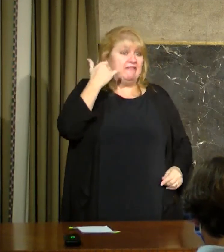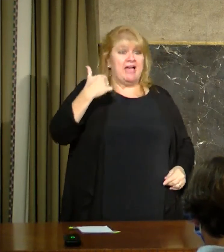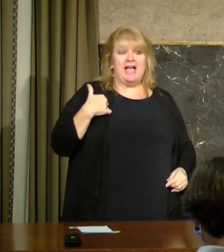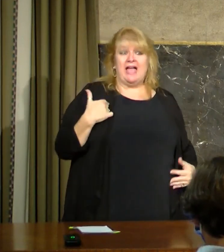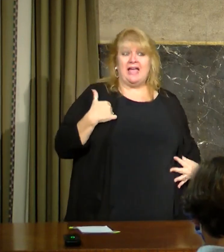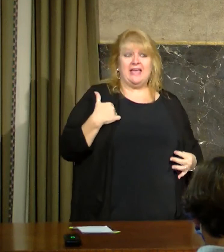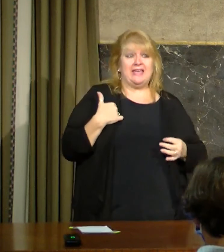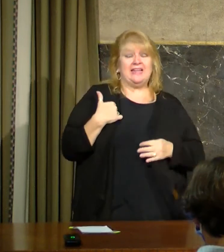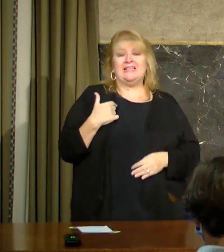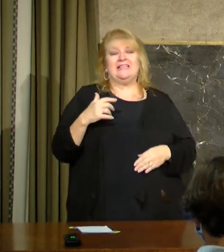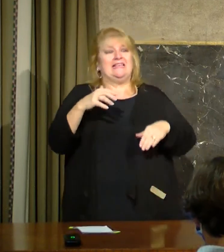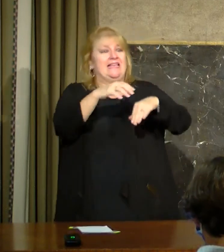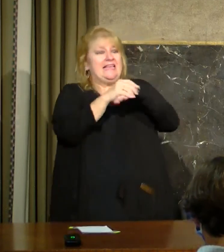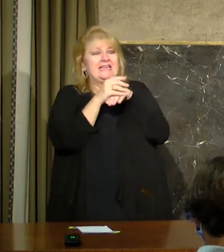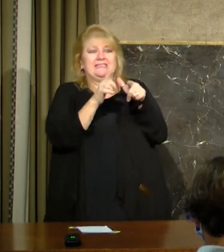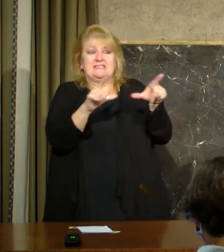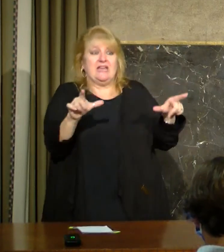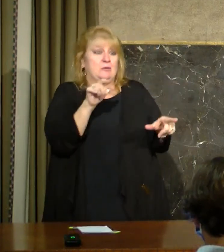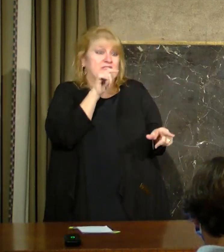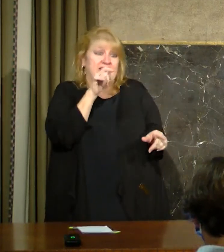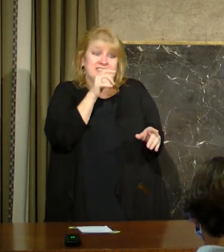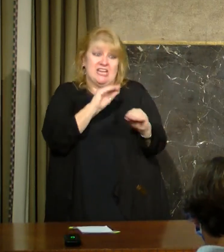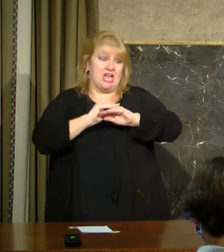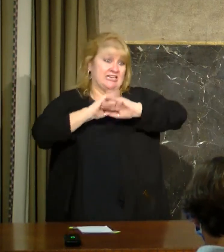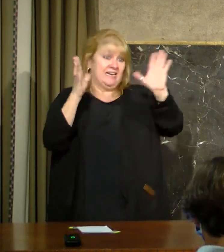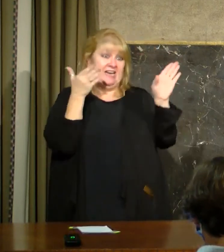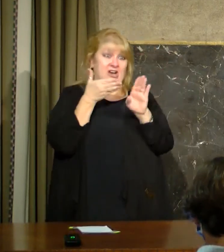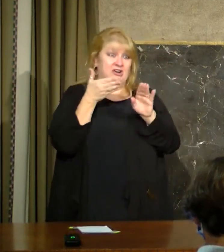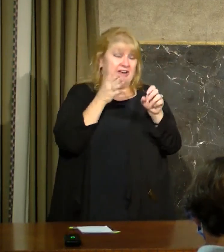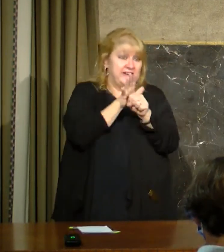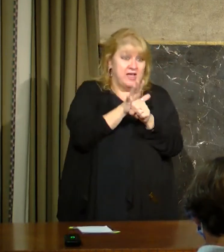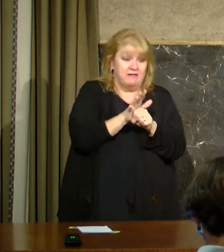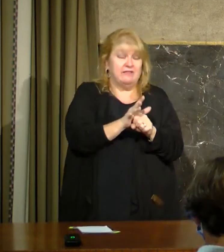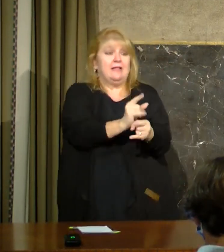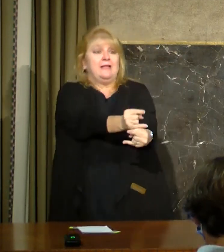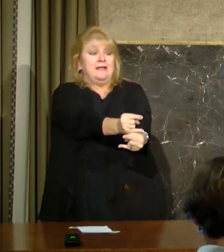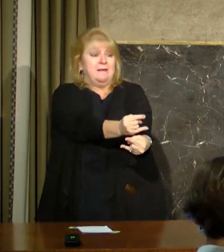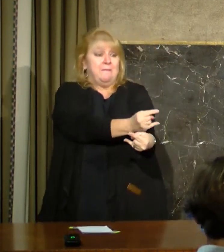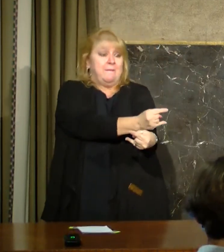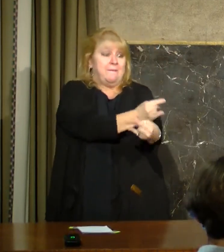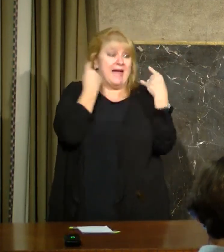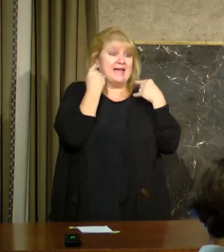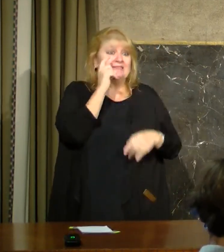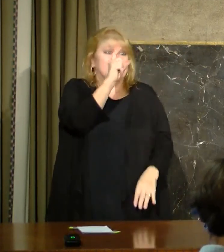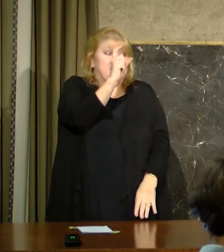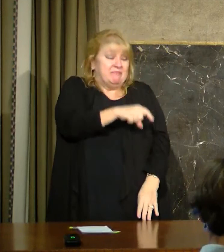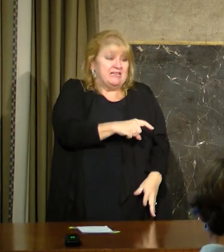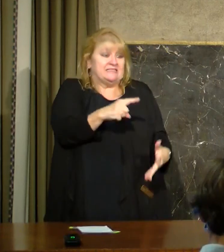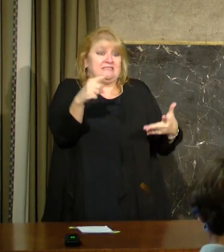my command of the English language is not good enough to communicate that sufficiently, I apologize.